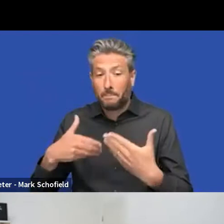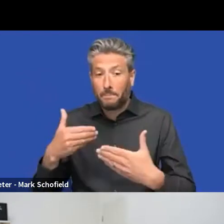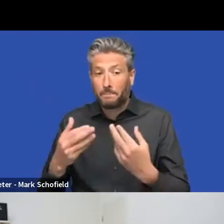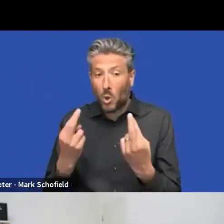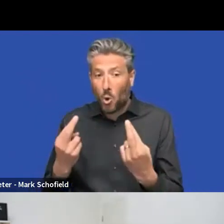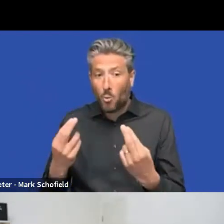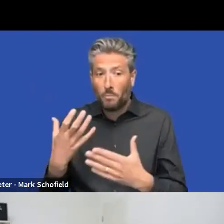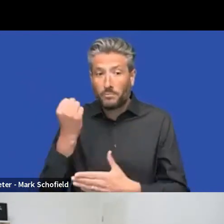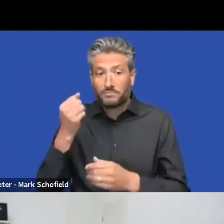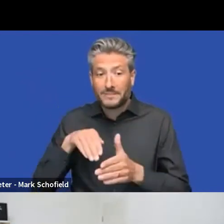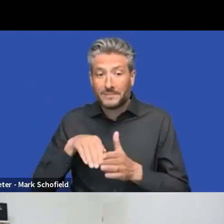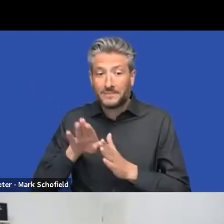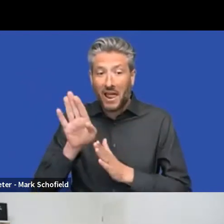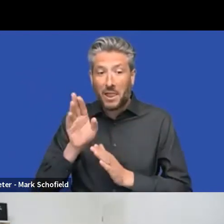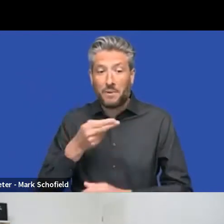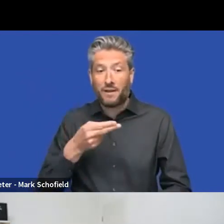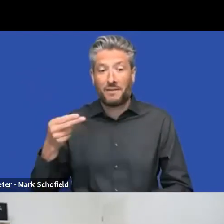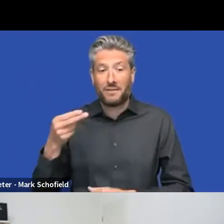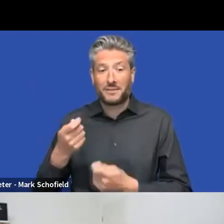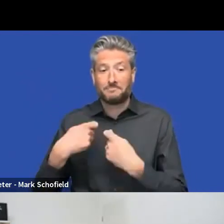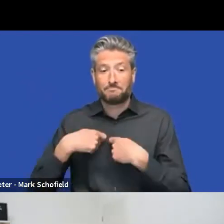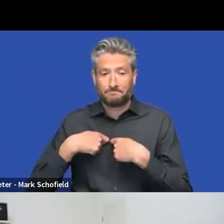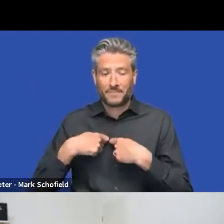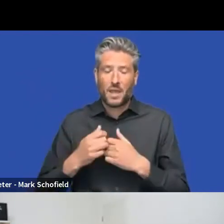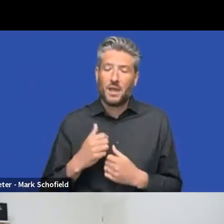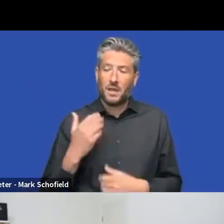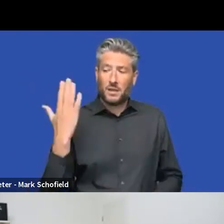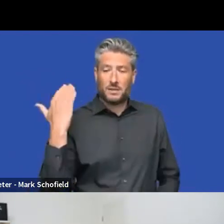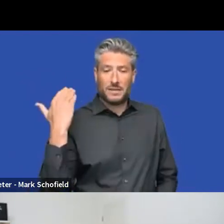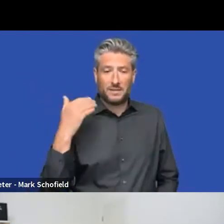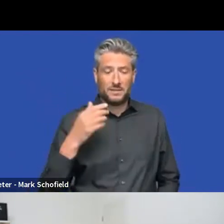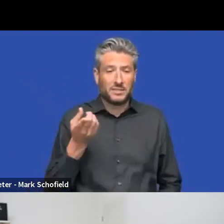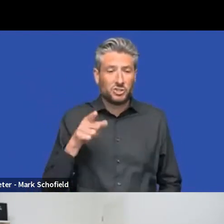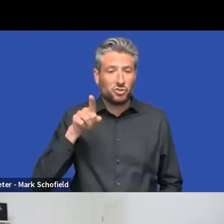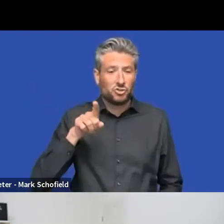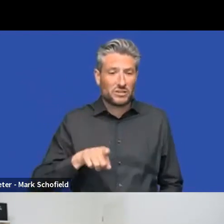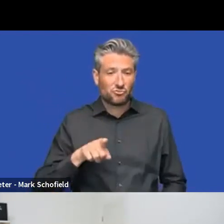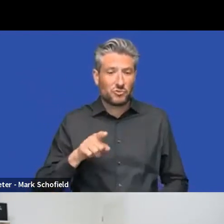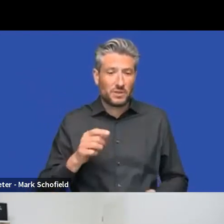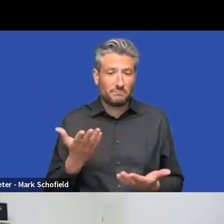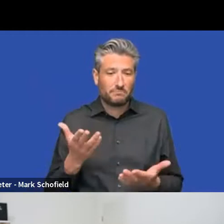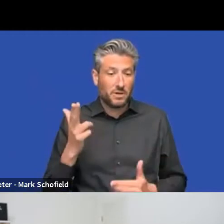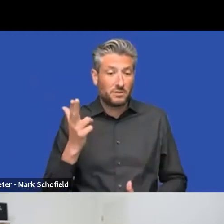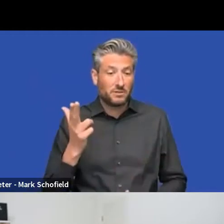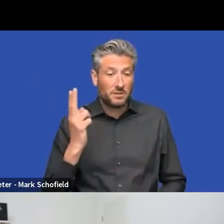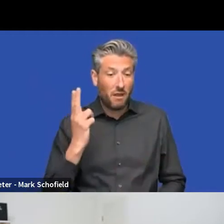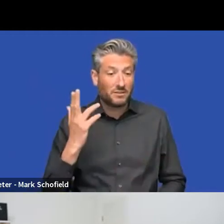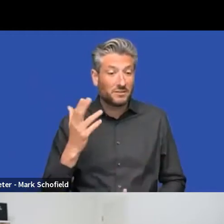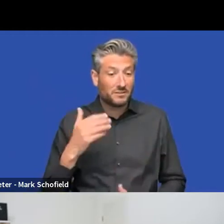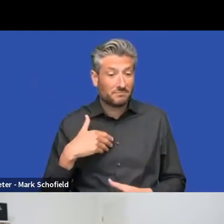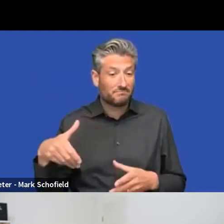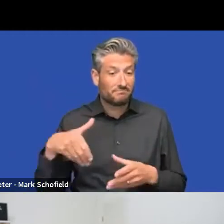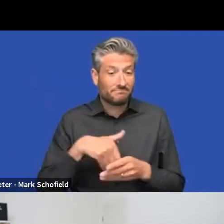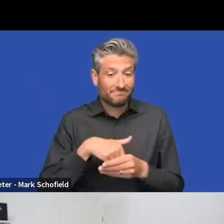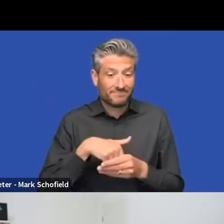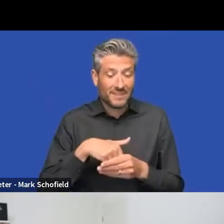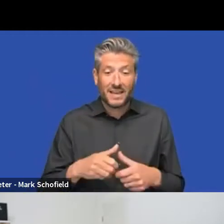uh, with an internship and, uh, now I'm hanging around building UI, uh, library components.